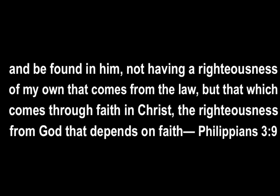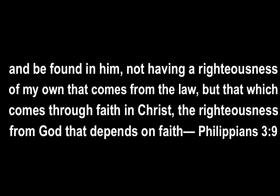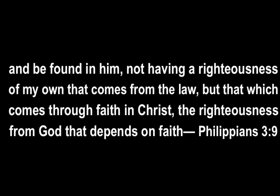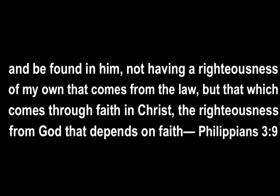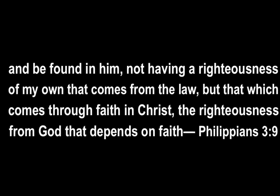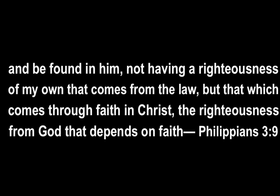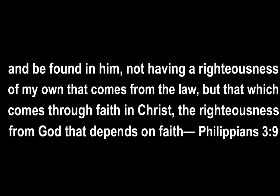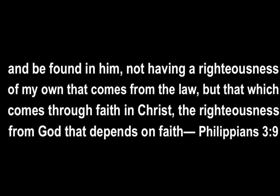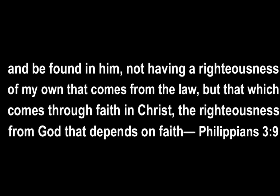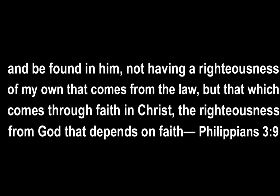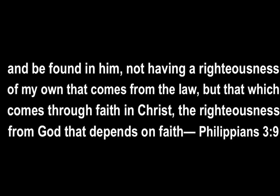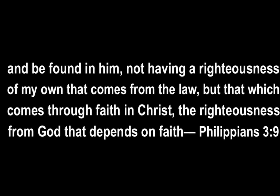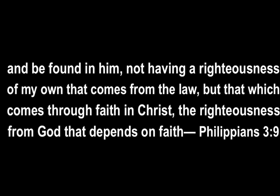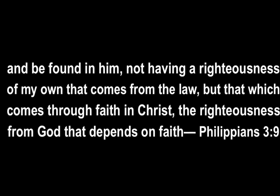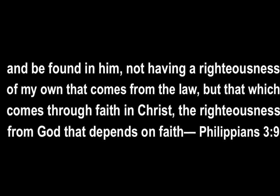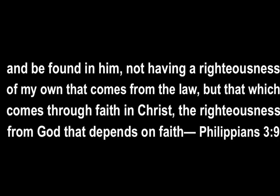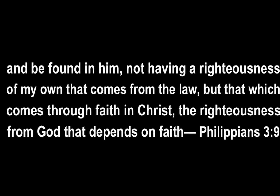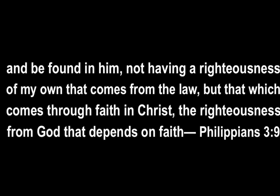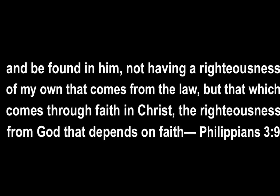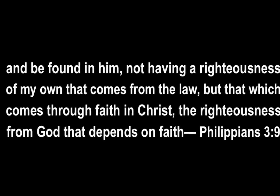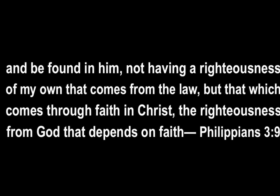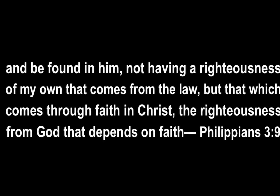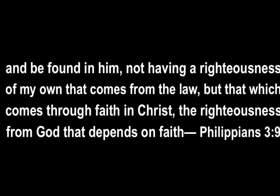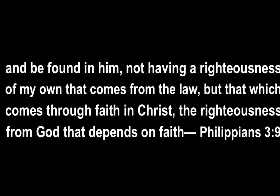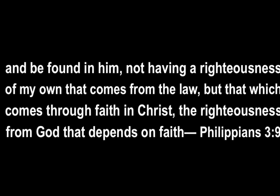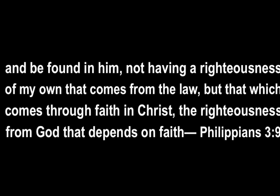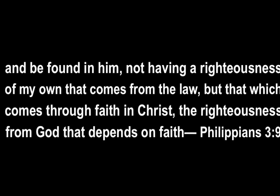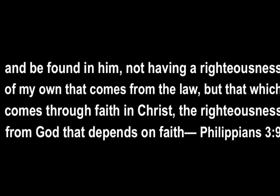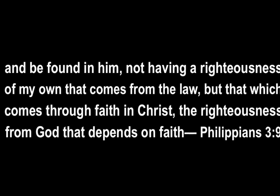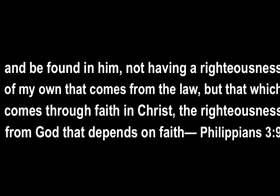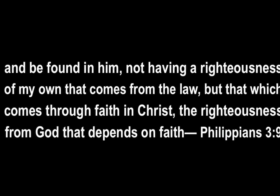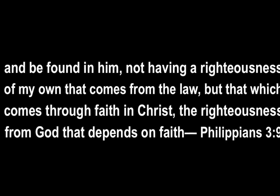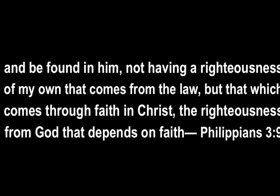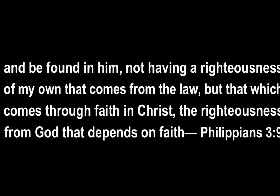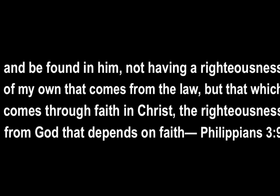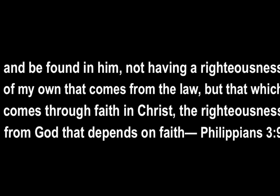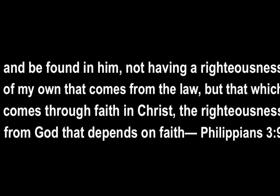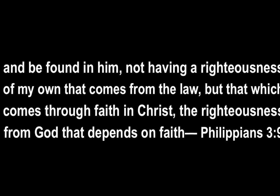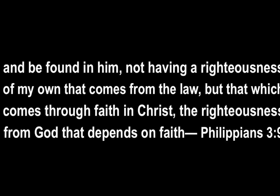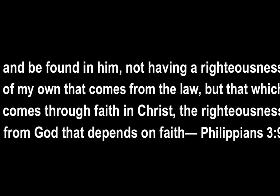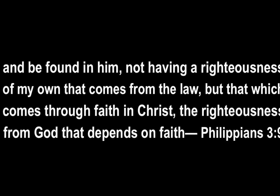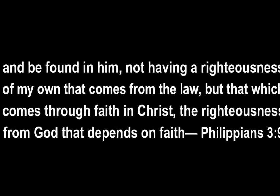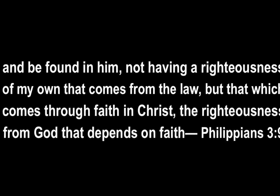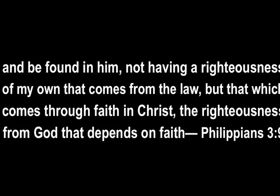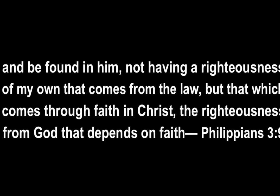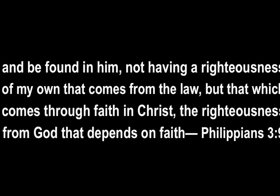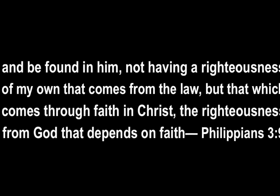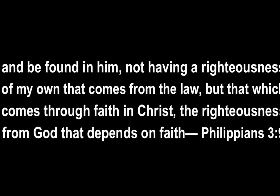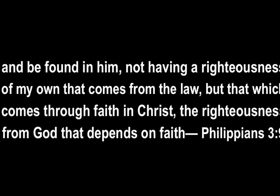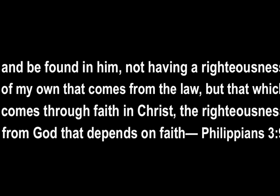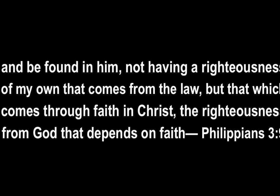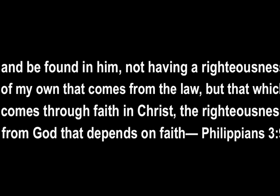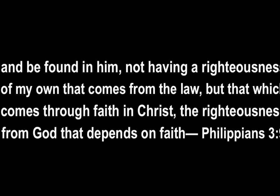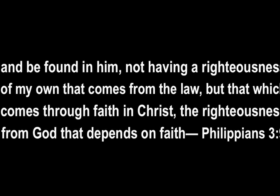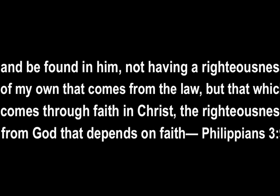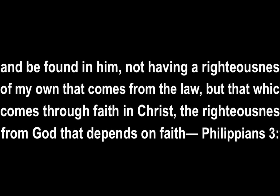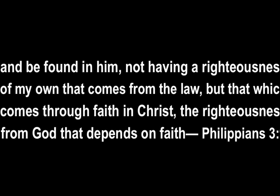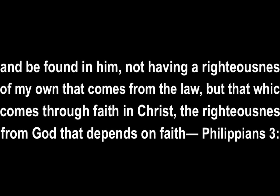him. Not having a righteousness of my own that comes from the law, but that which comes through faith in Christ. The righteousness from